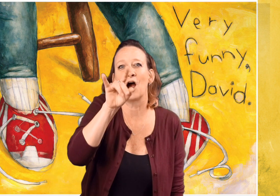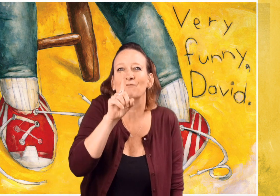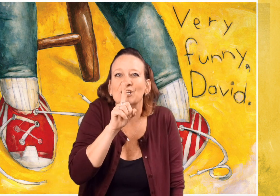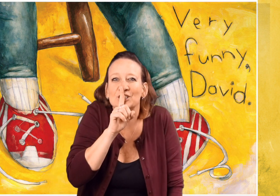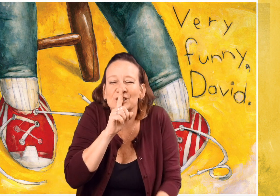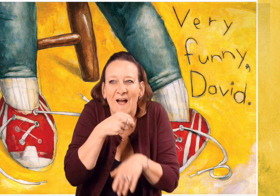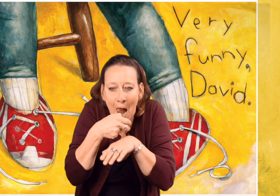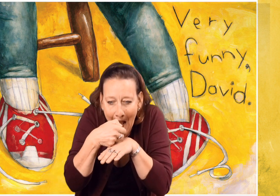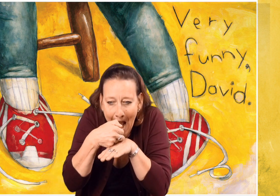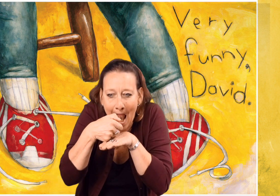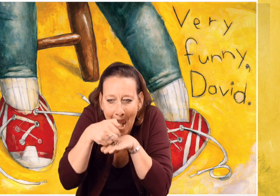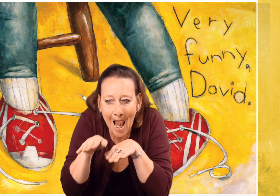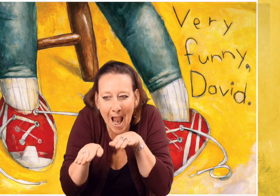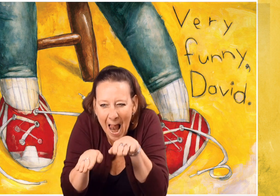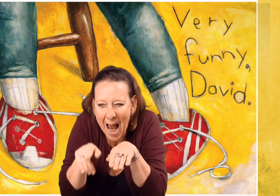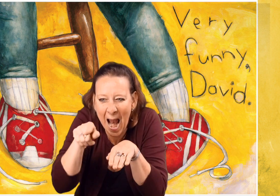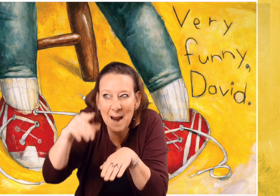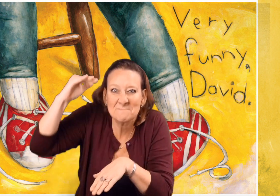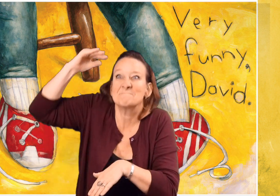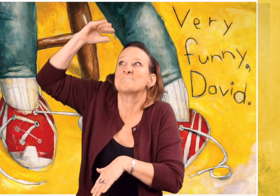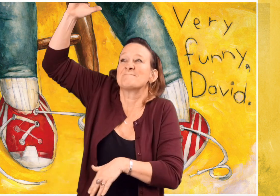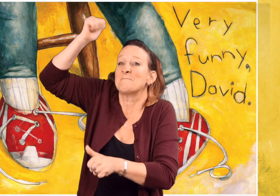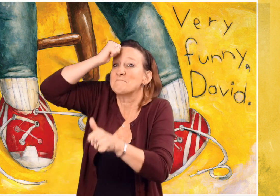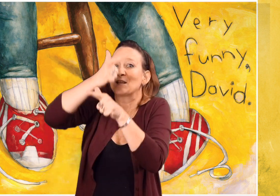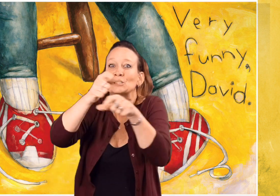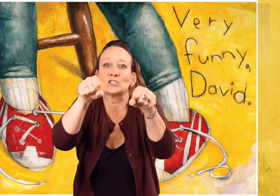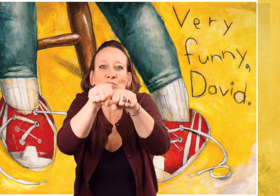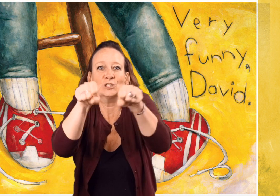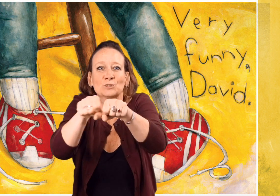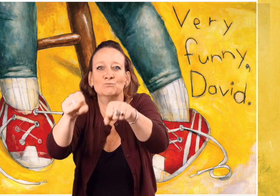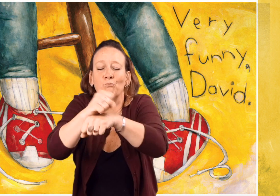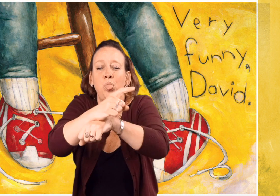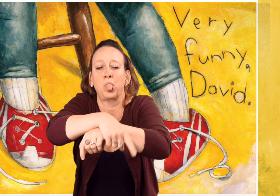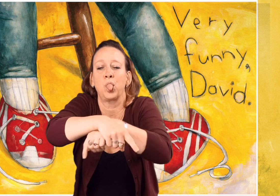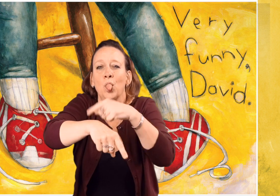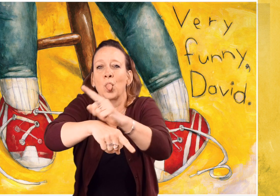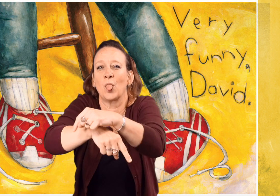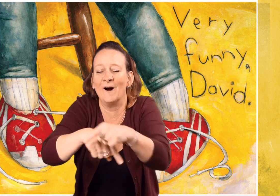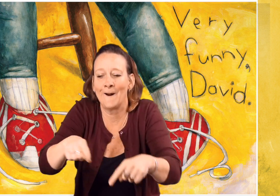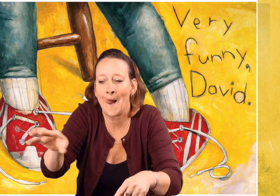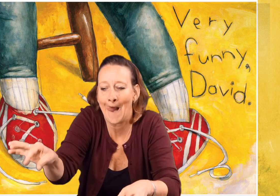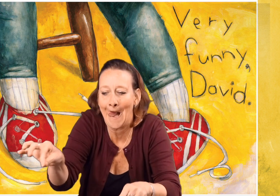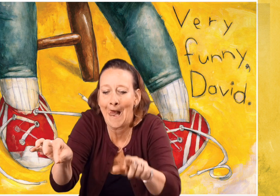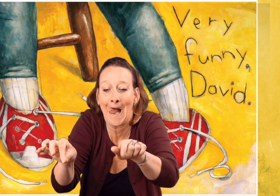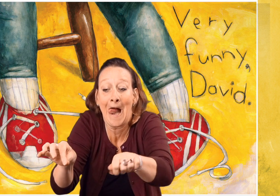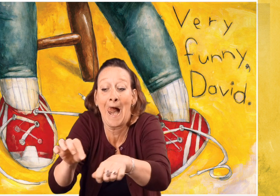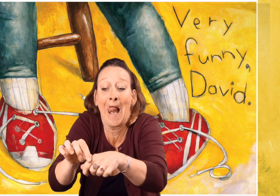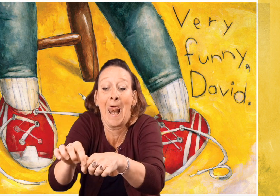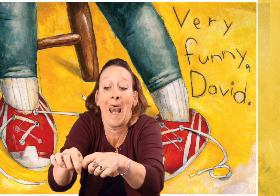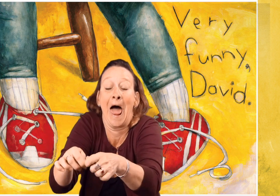David sneakily crawls under his big brother's legs and ties his shoelaces together.